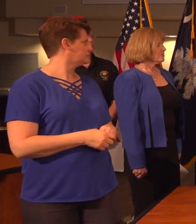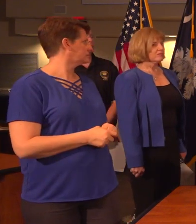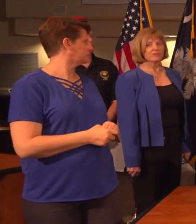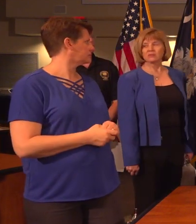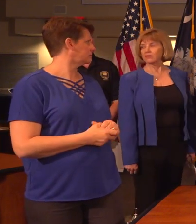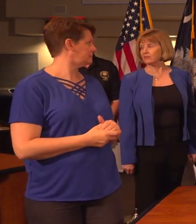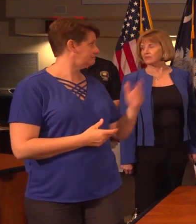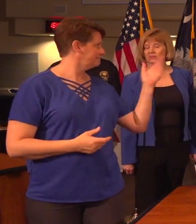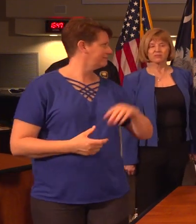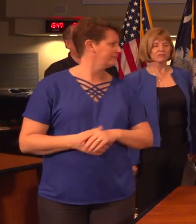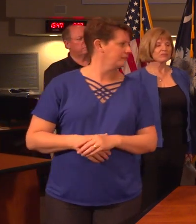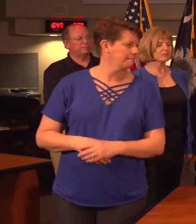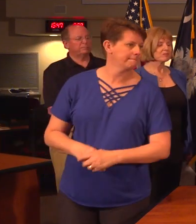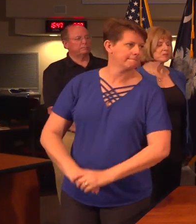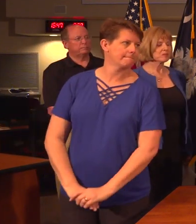Go ahead. Sure.